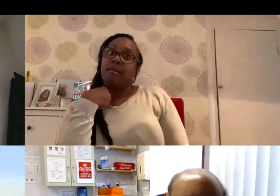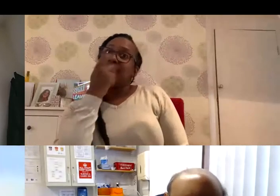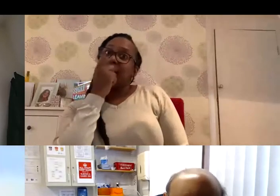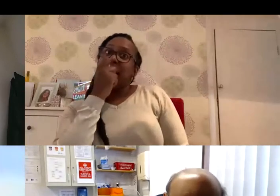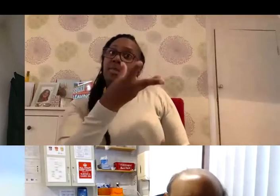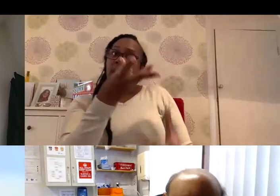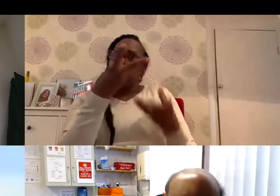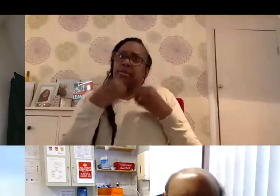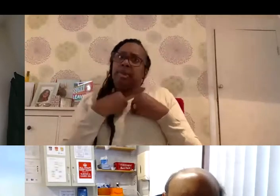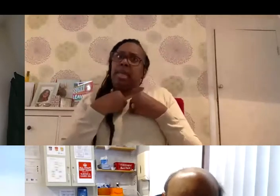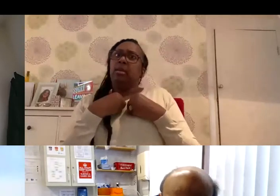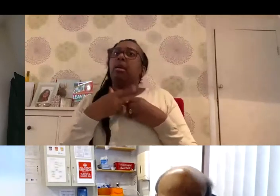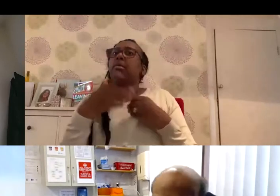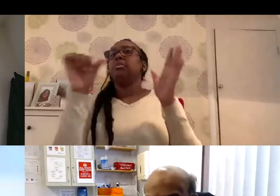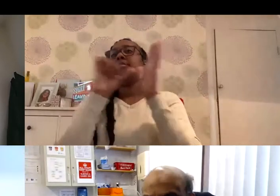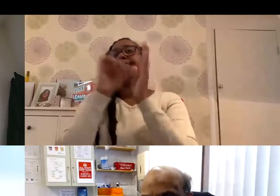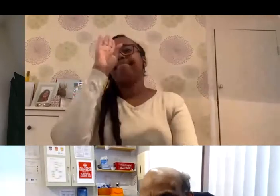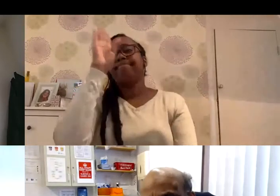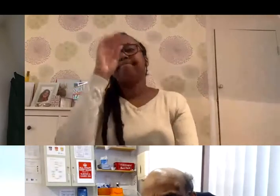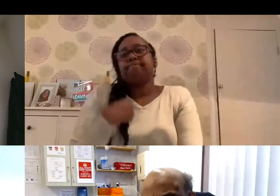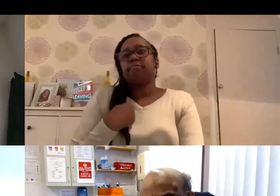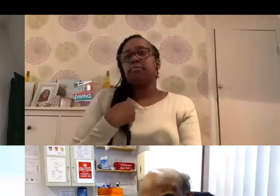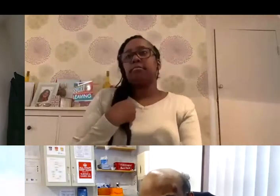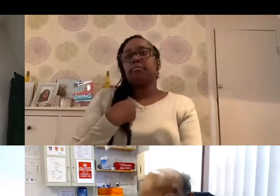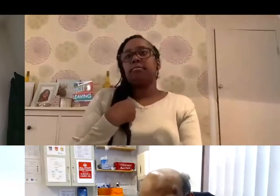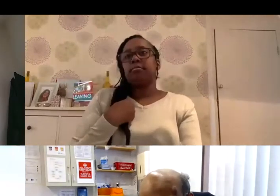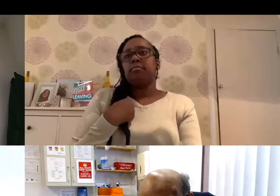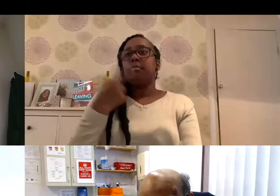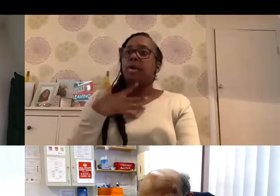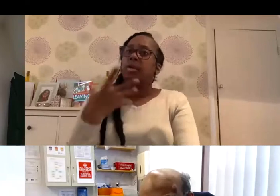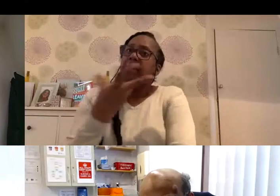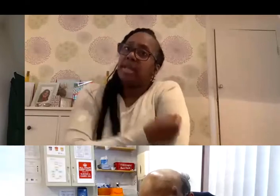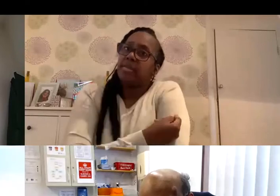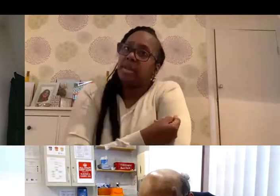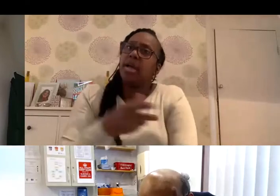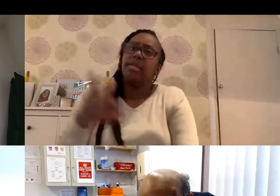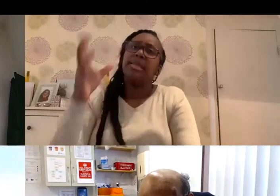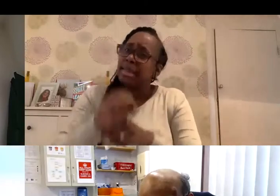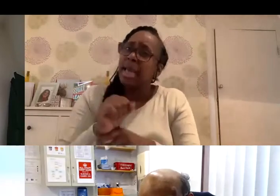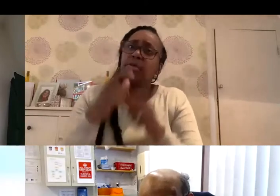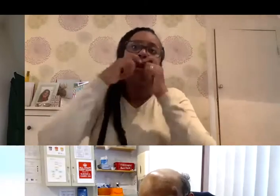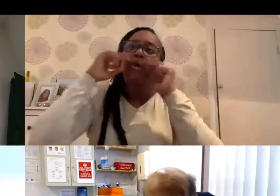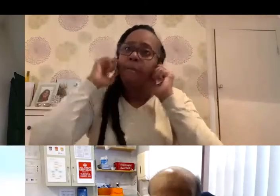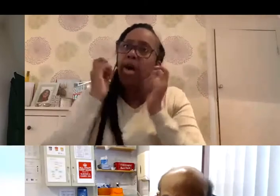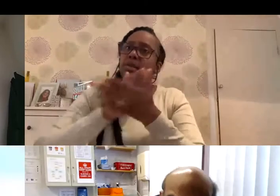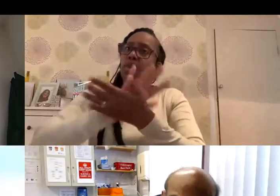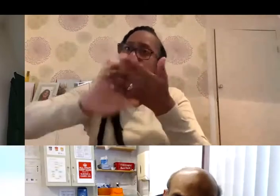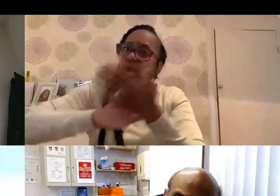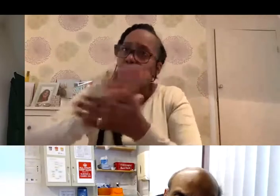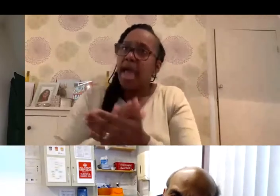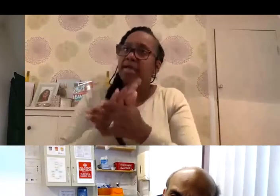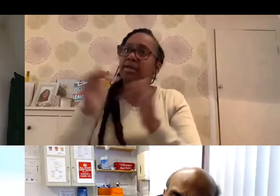succumbs to the virus, it is dangerous. So yes, after you've been immunised, you still have to wear your mask and wash your hands and socially distance.